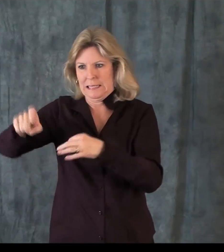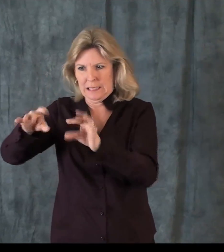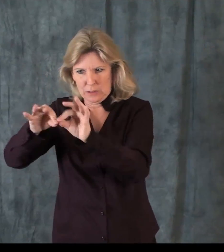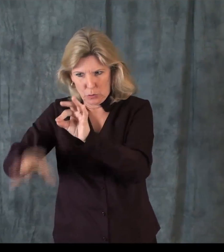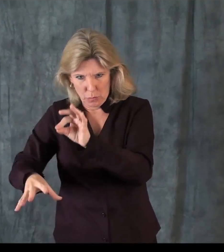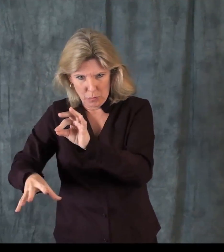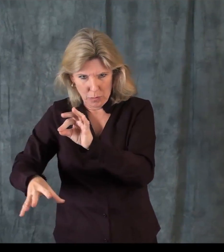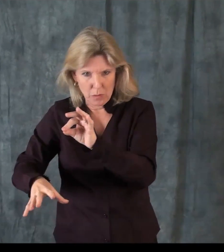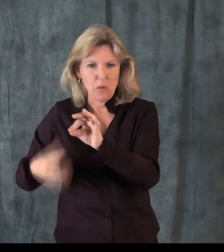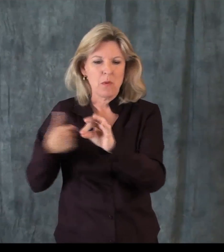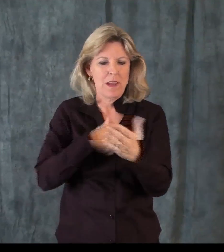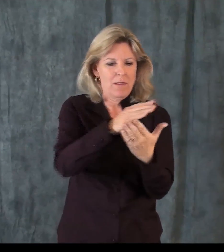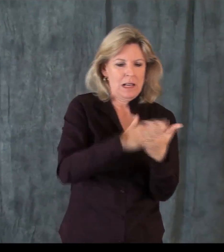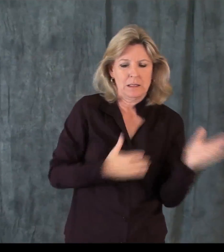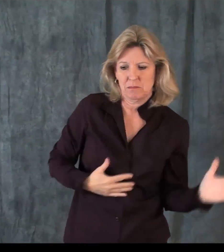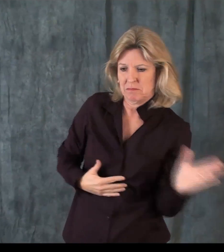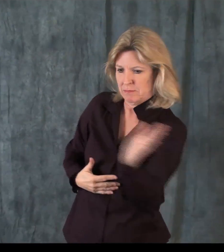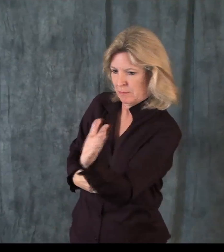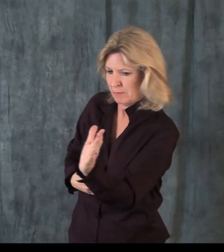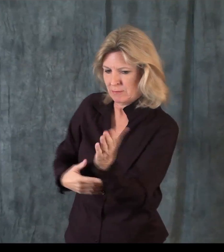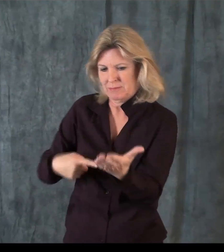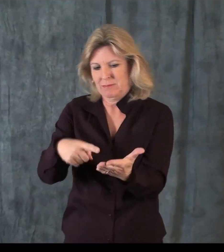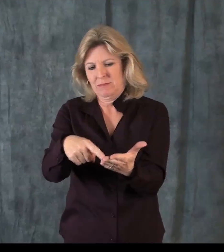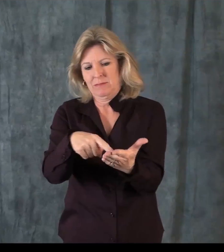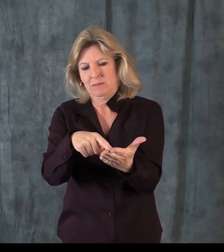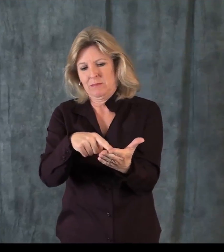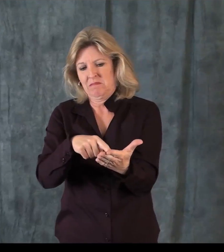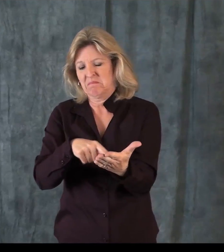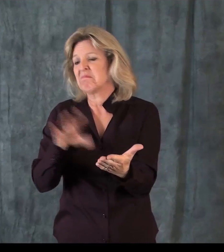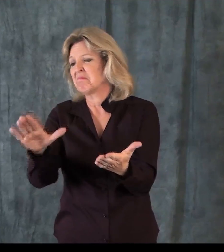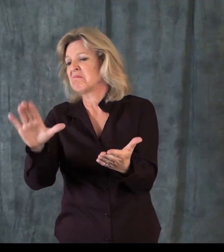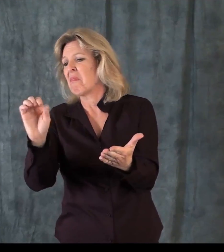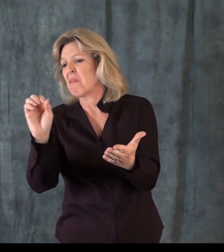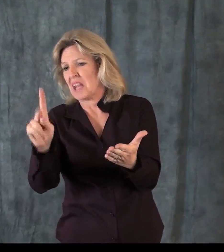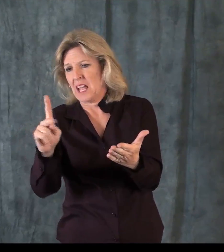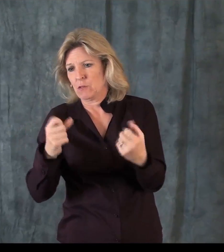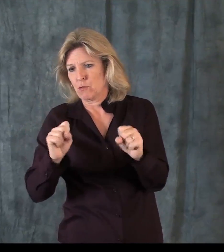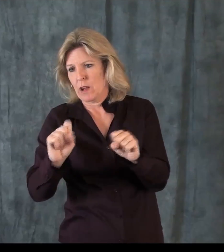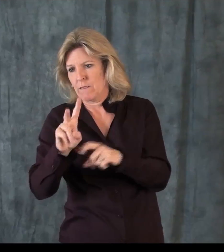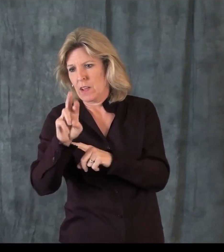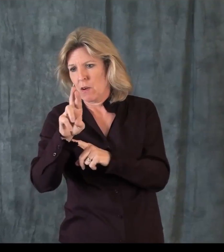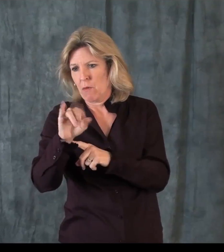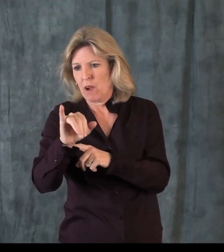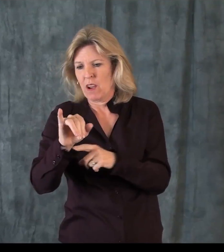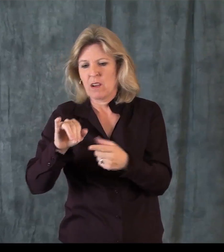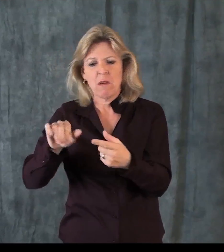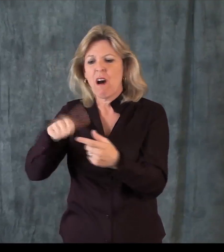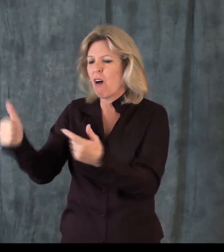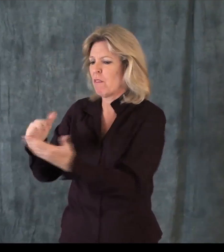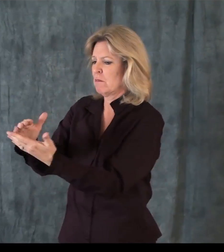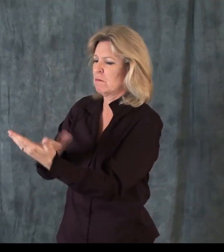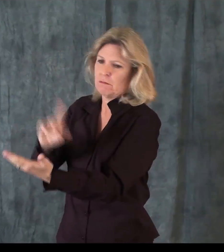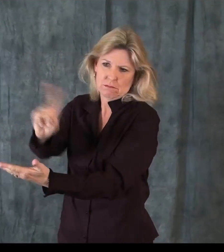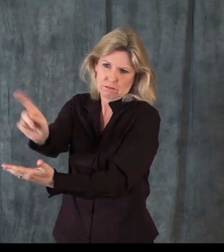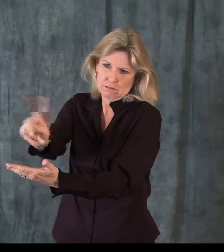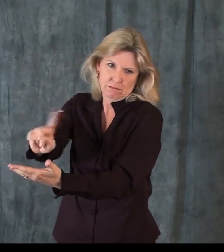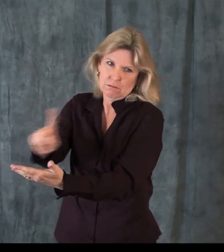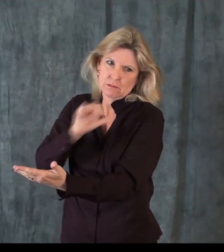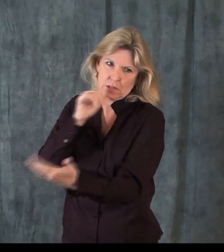And so if a court system in the county should need an interpreter, we show them the different instances where VRI would be most appropriately used